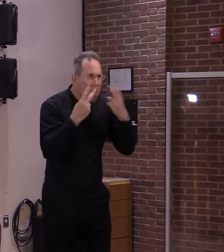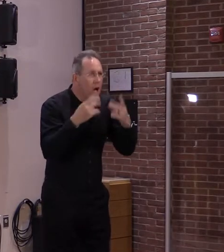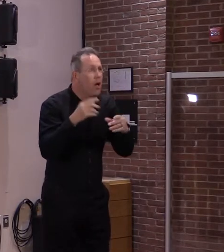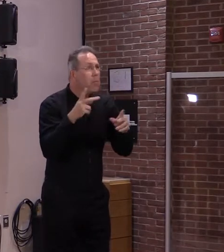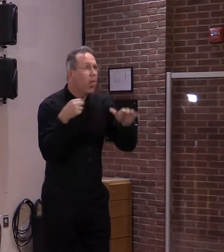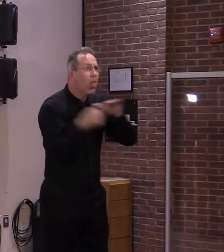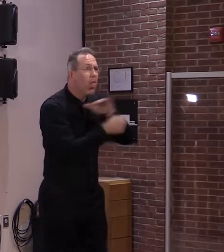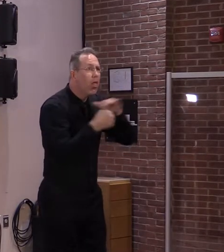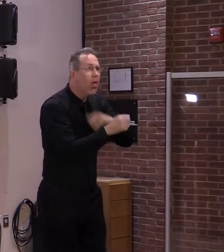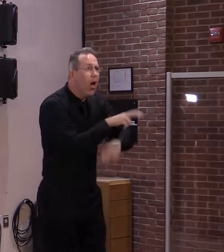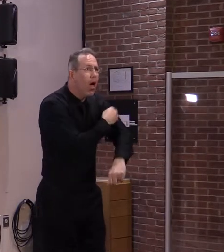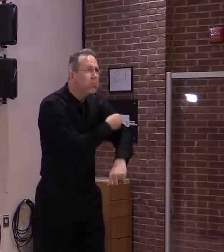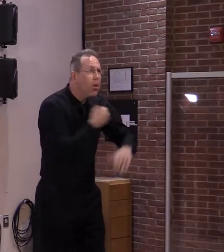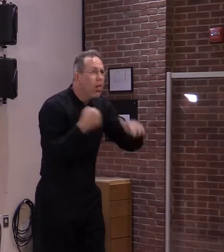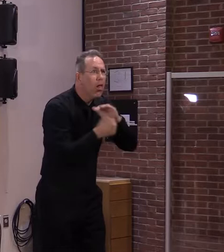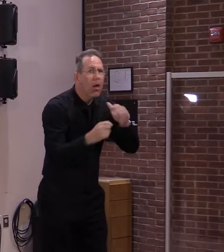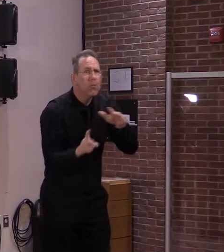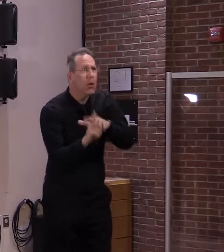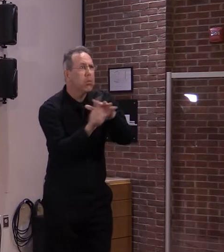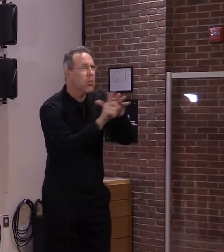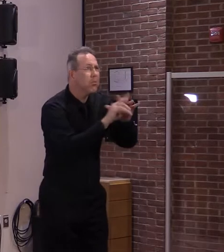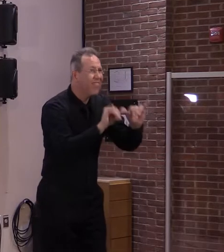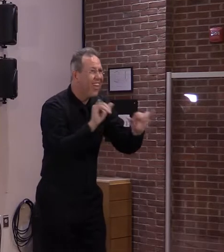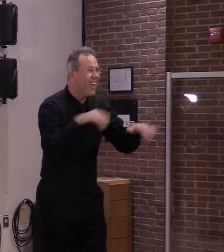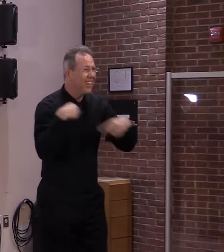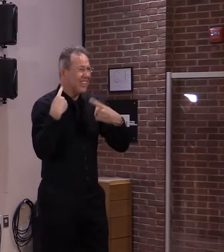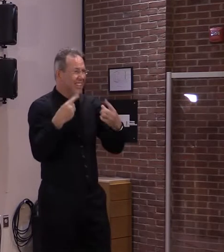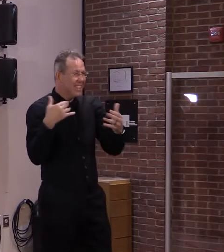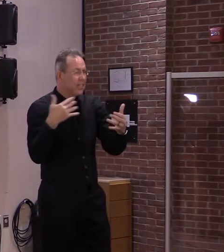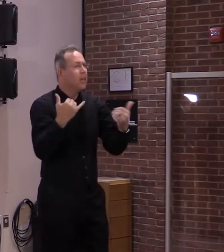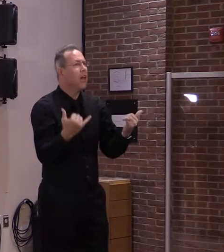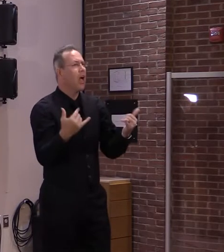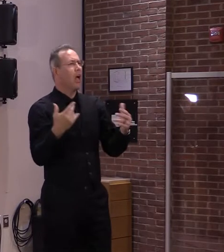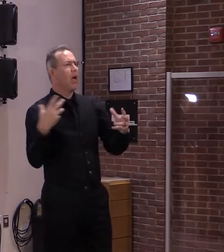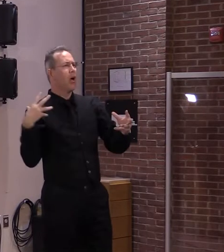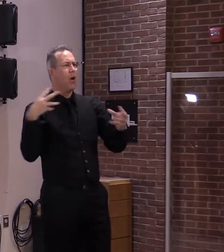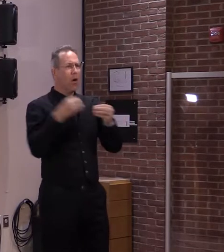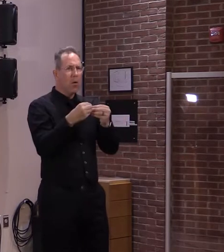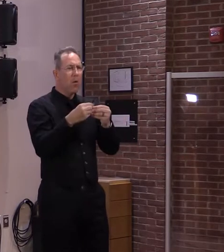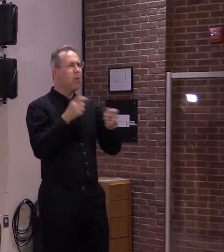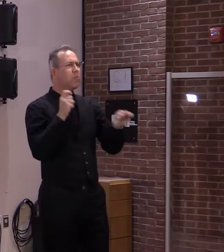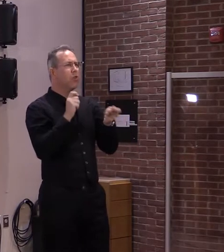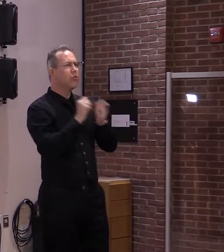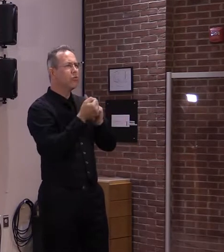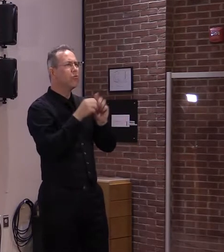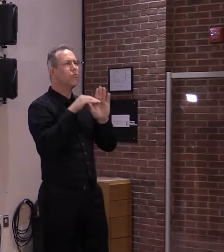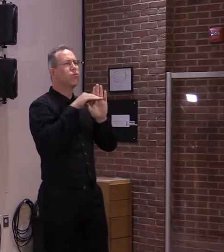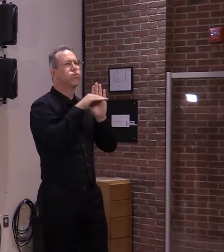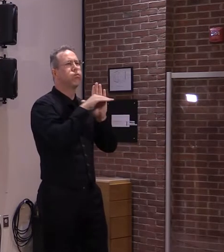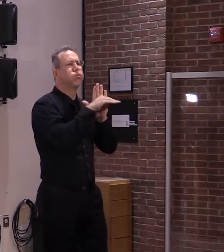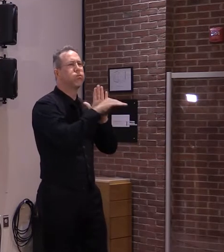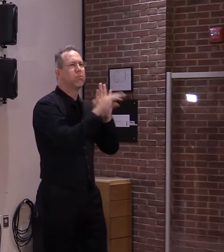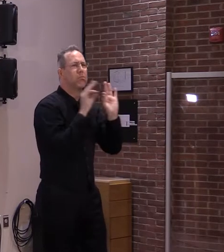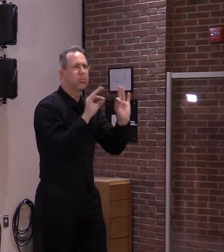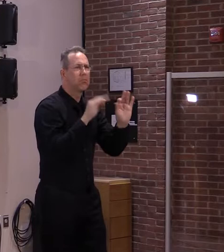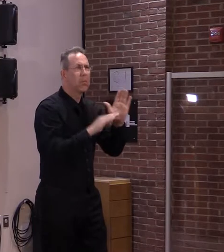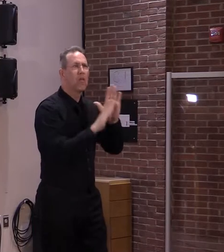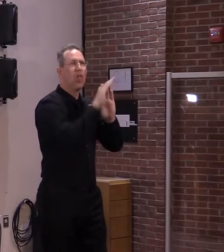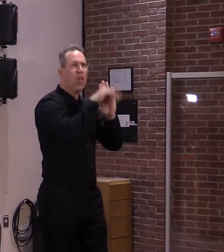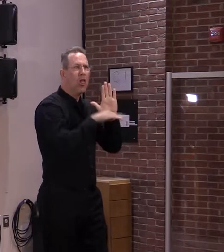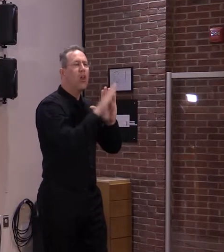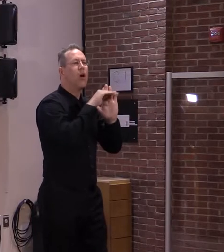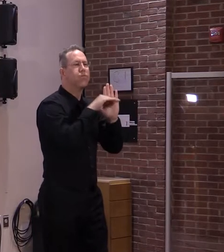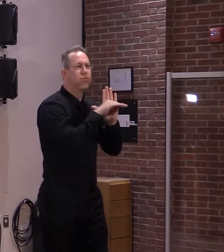But now our cases are in a steady retreat and over the last seven days Vermont has had the second fewest deaths and